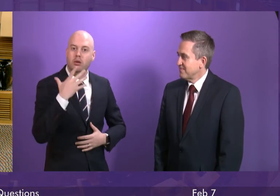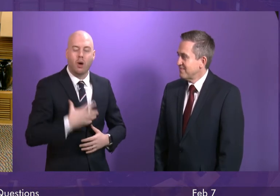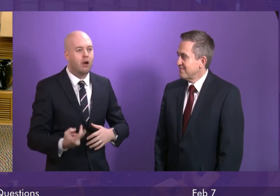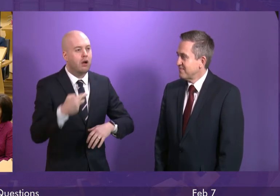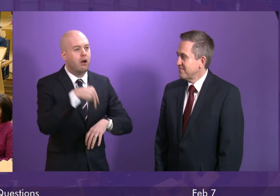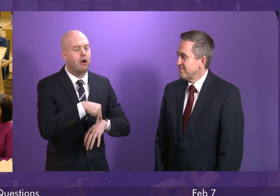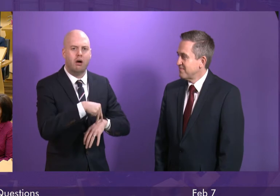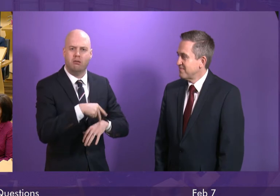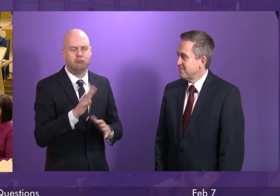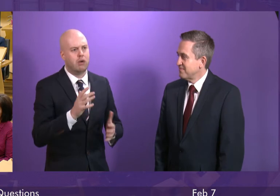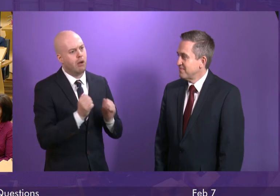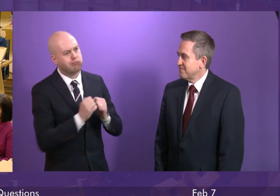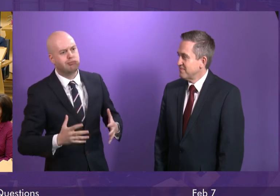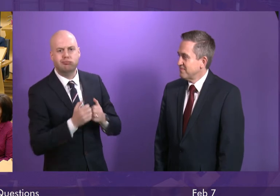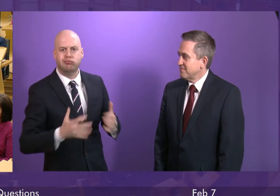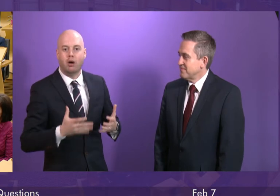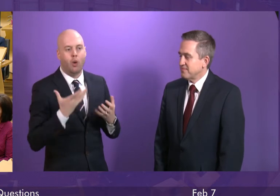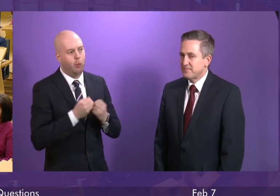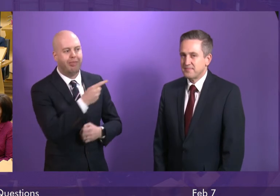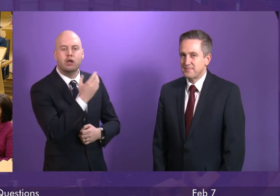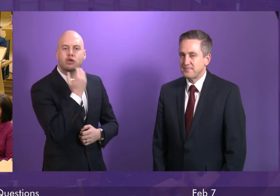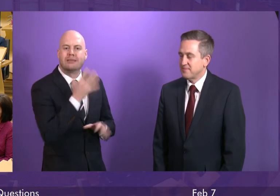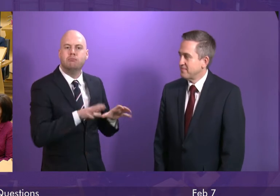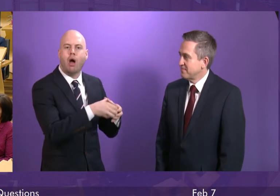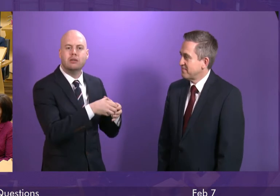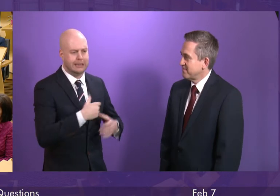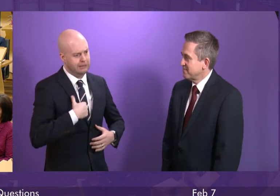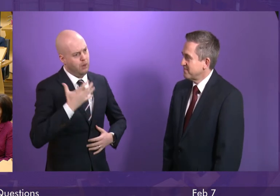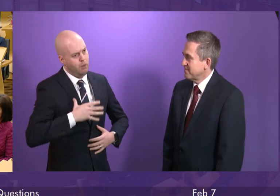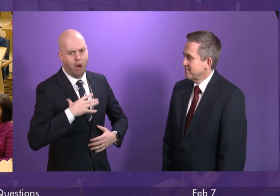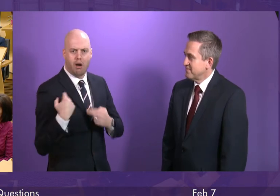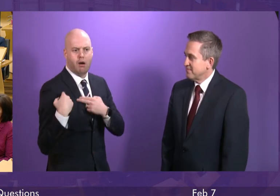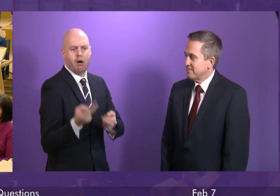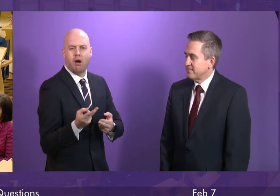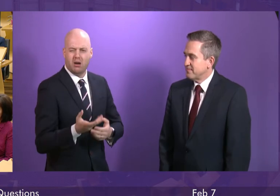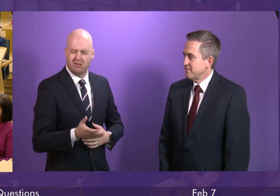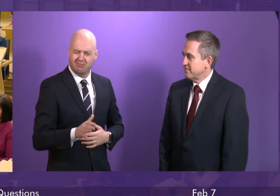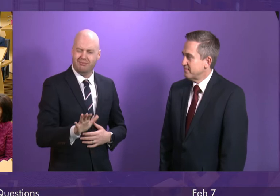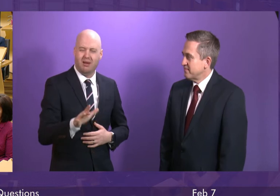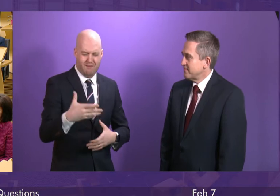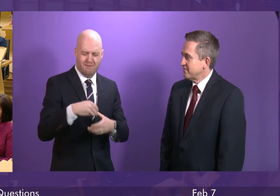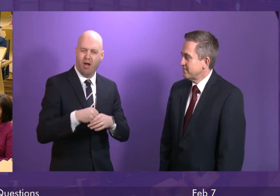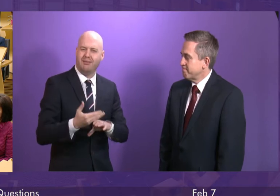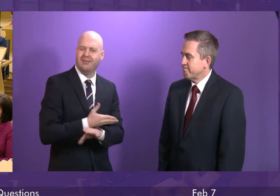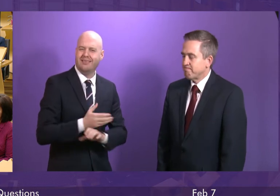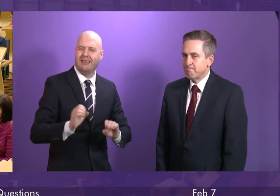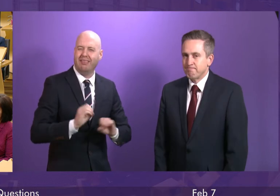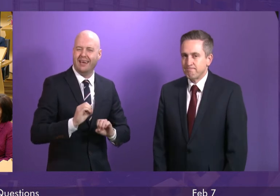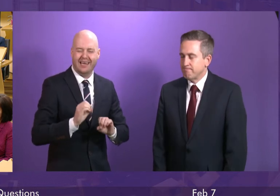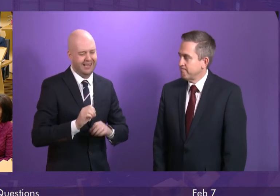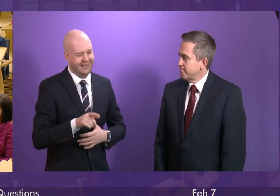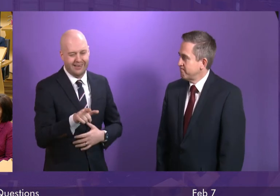in agreement with the Green Party, has been prepared to re-empower local authorities. That, Mr. Carlow, is rank